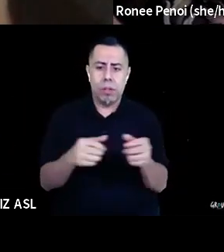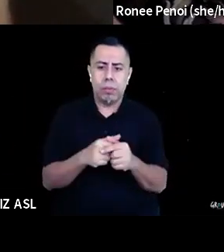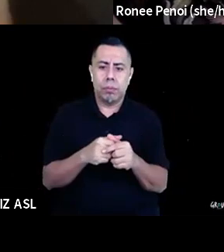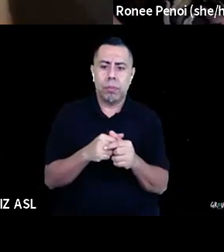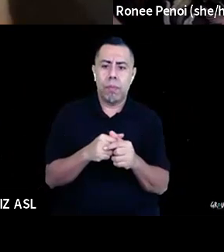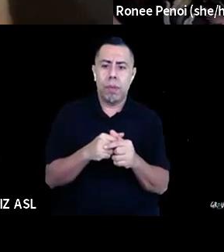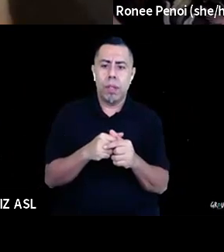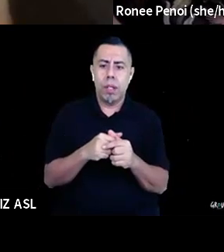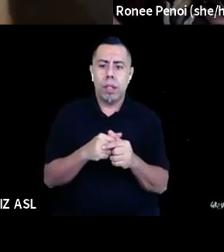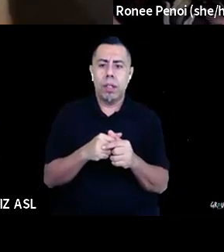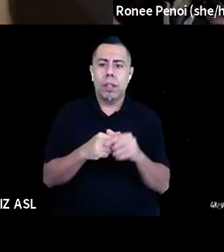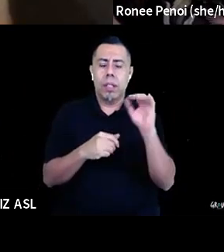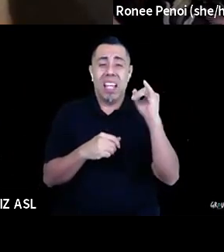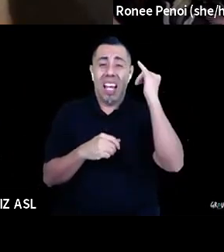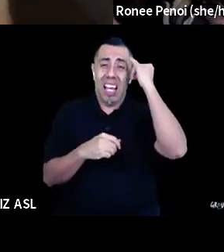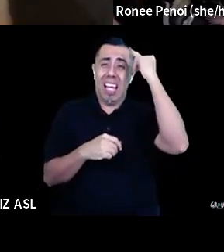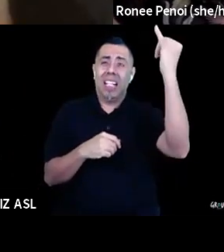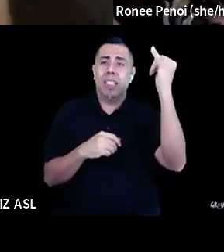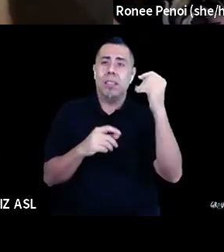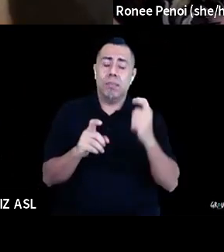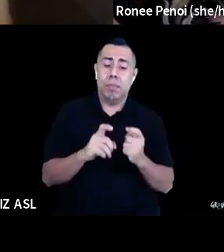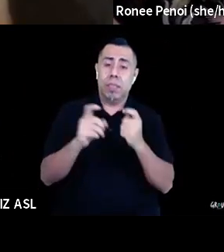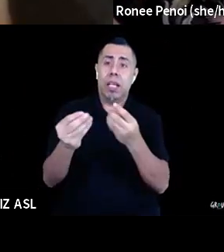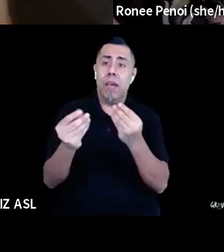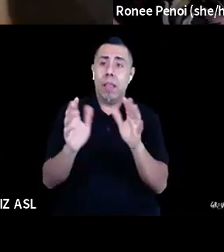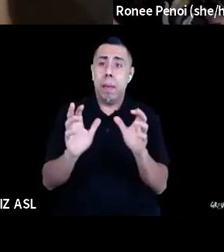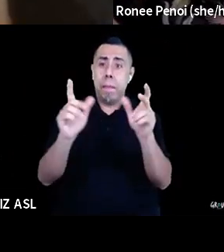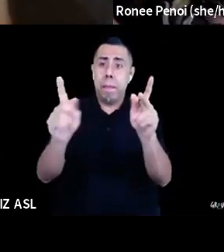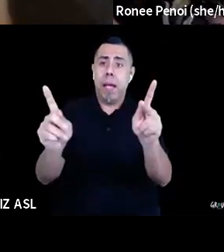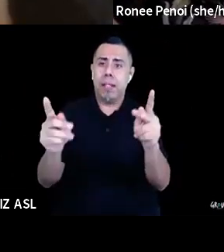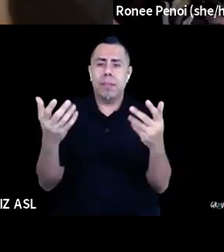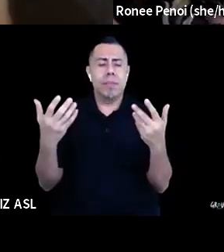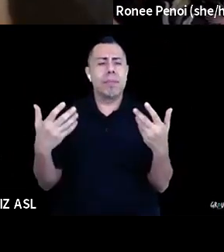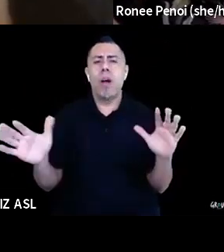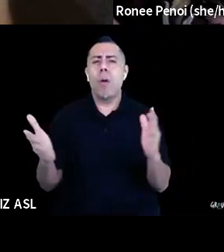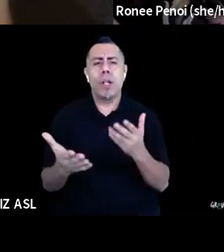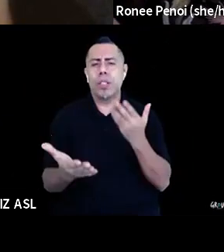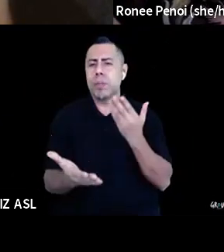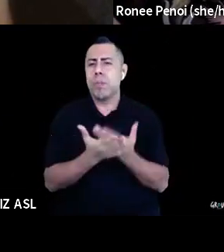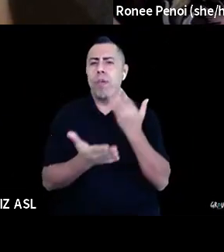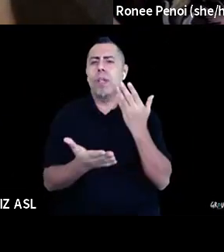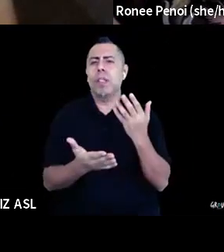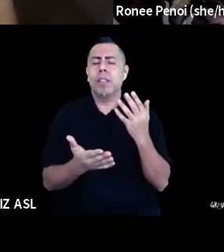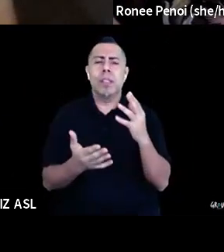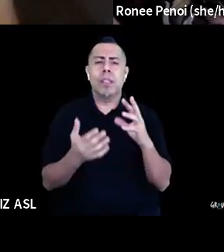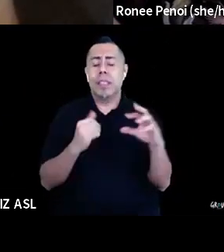land back. It's like scientifically proven, um, to be a strategy, not only for,